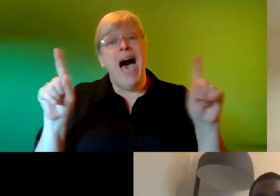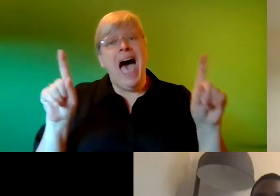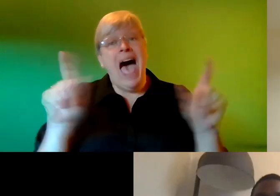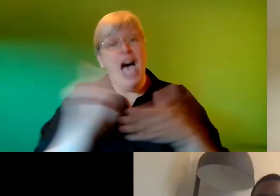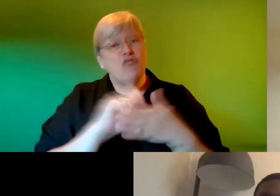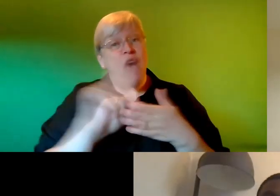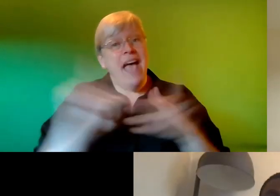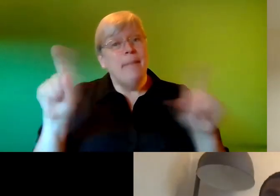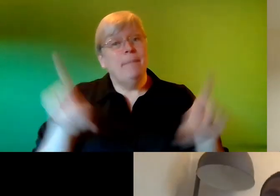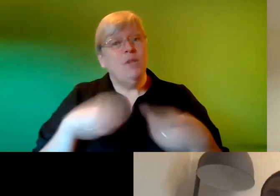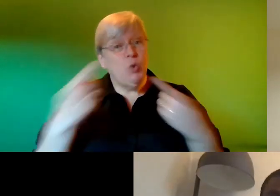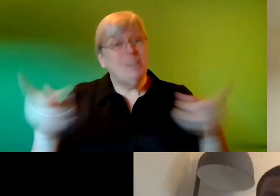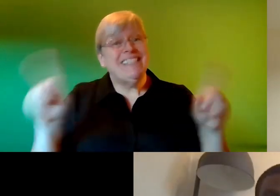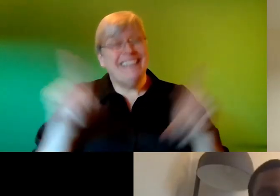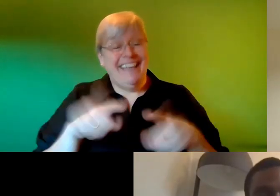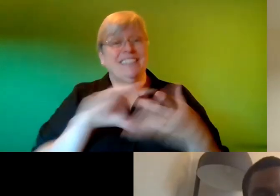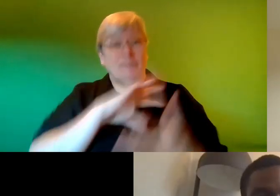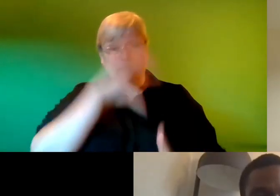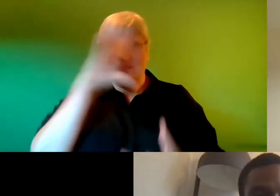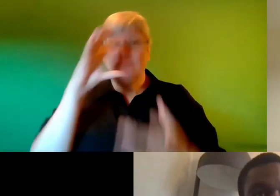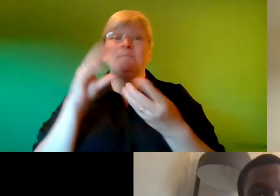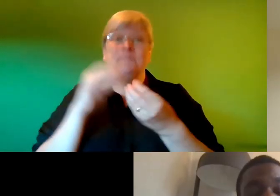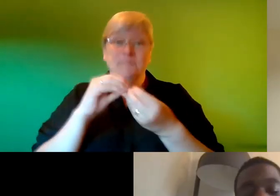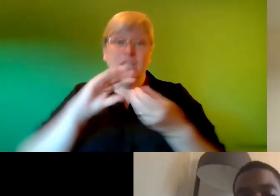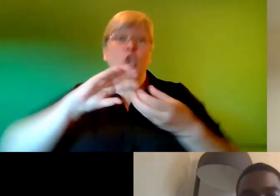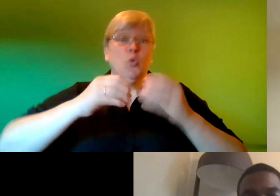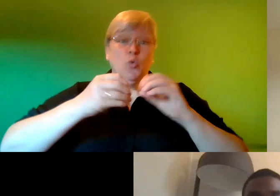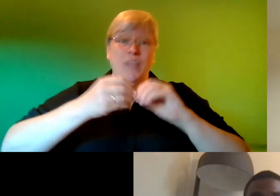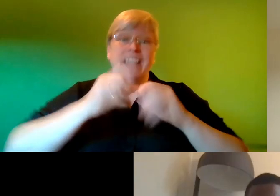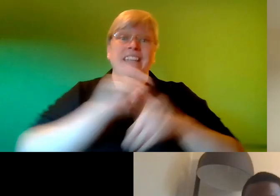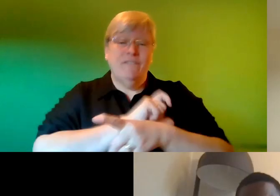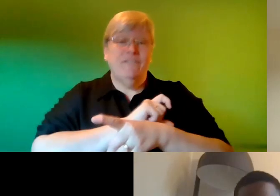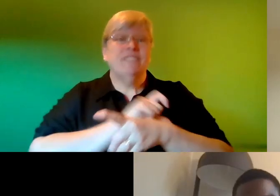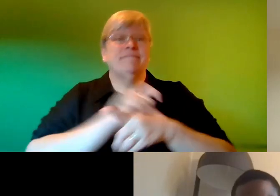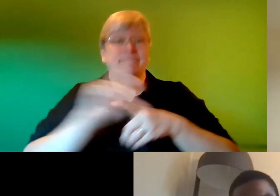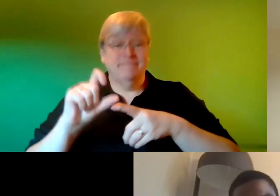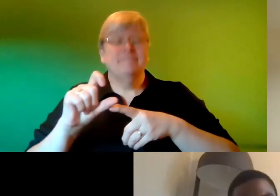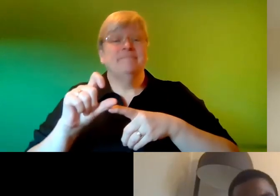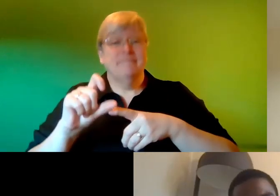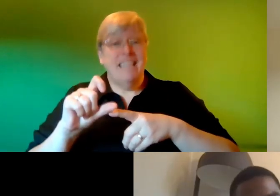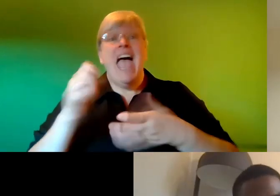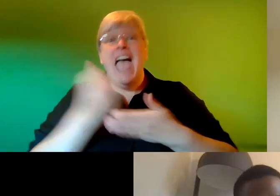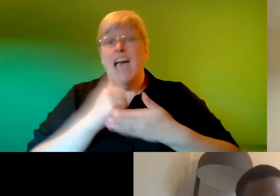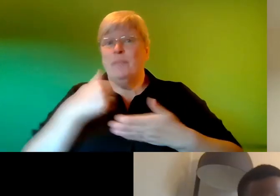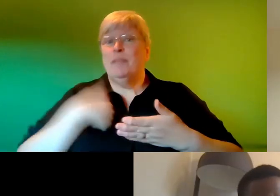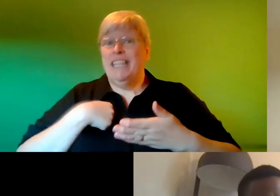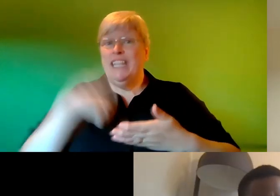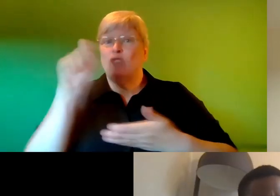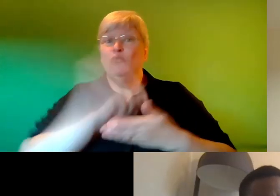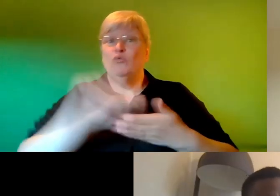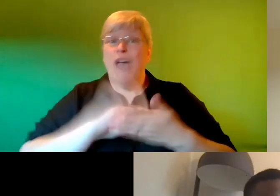and definitely the whole experience with the creative writing really helped with my songwriting ability because it just it just